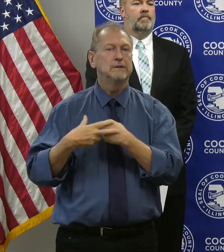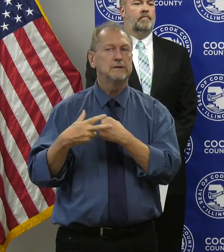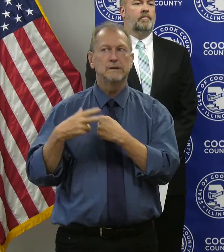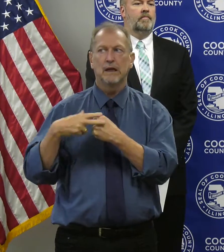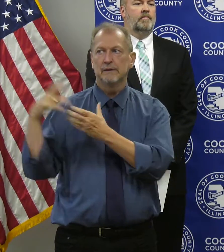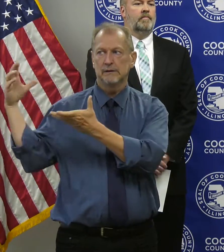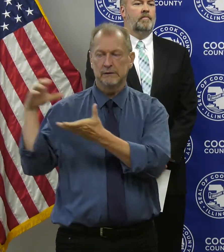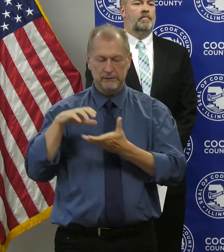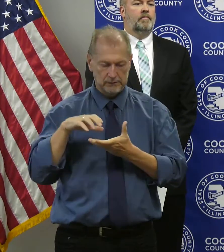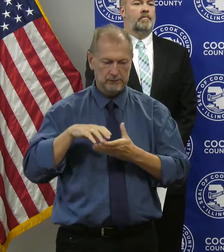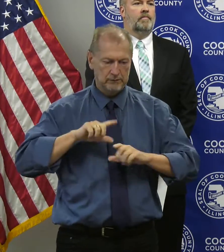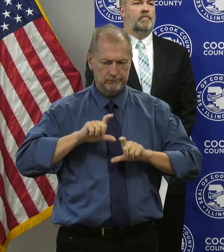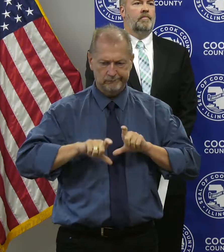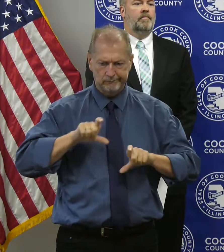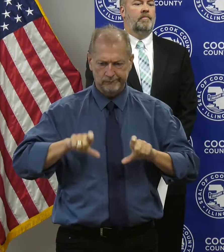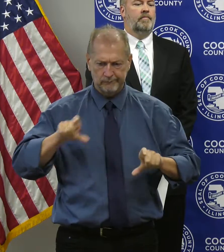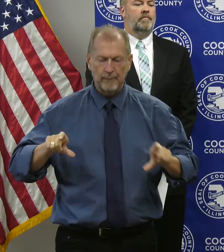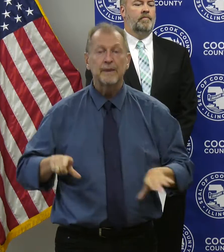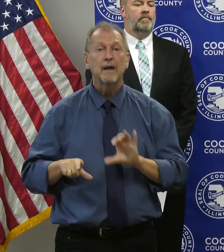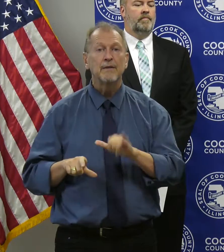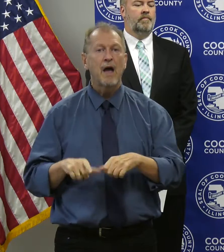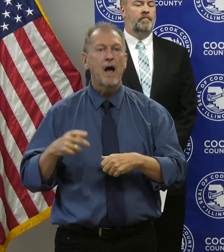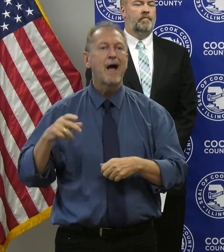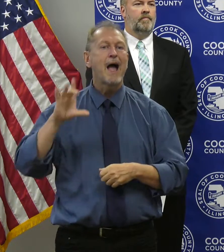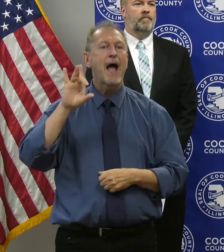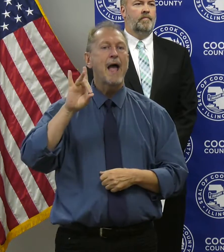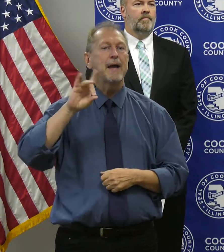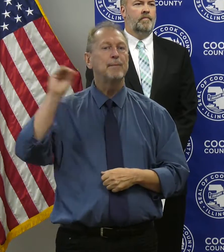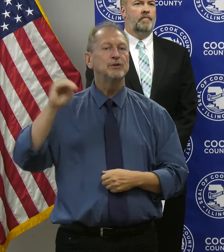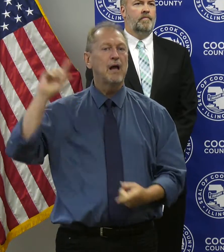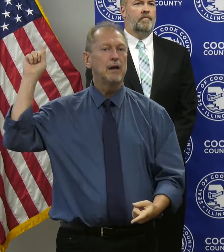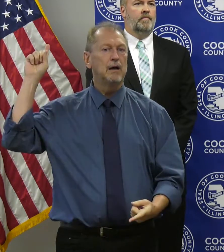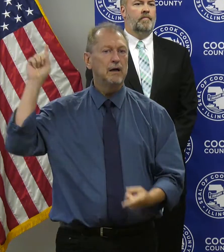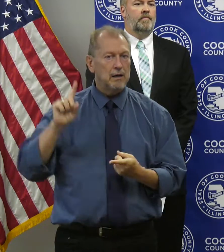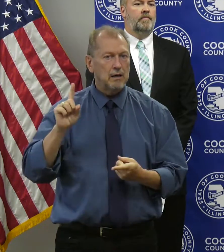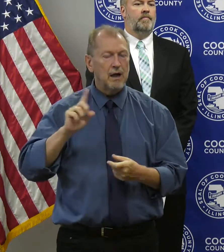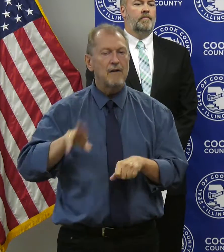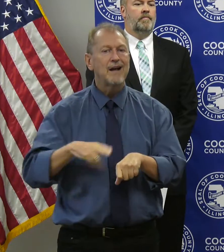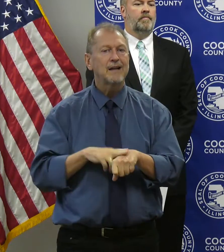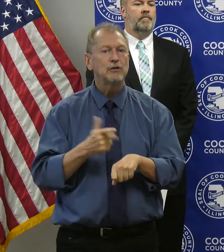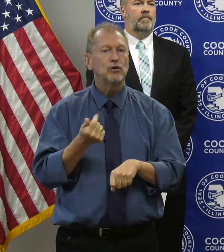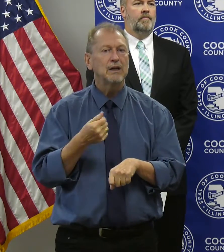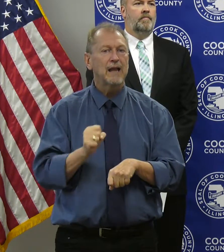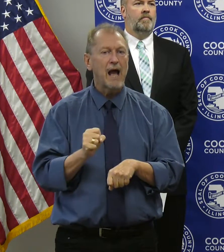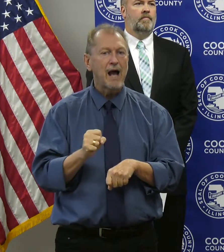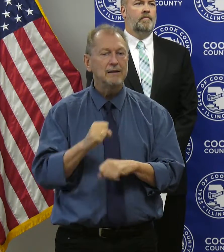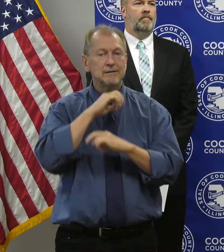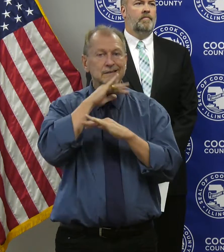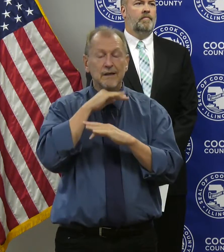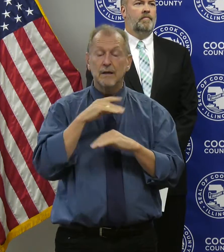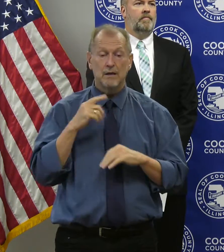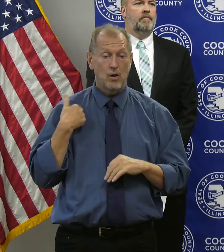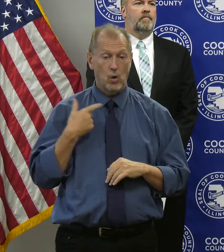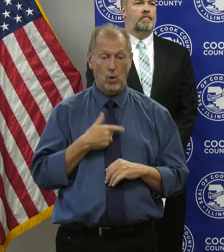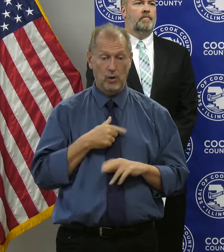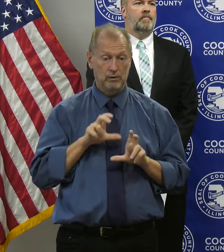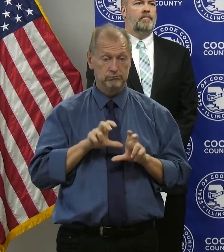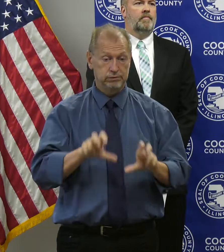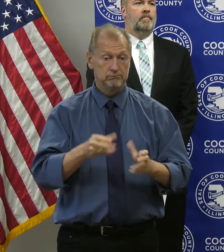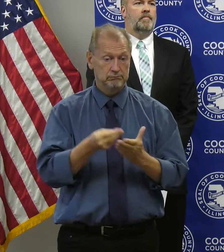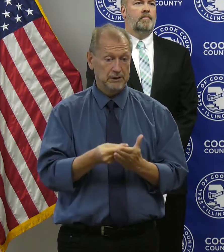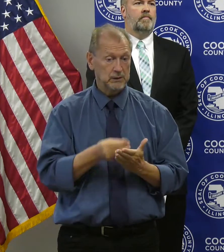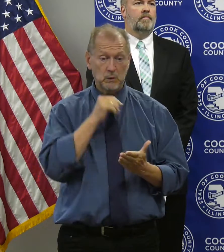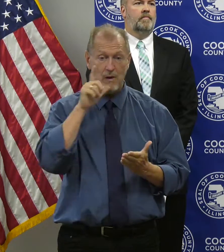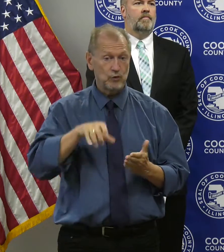8%, a total reduction in our natural gas footprint, and required no capital investment, no capital investment